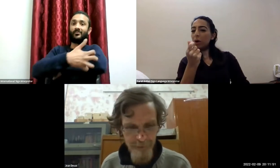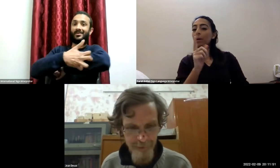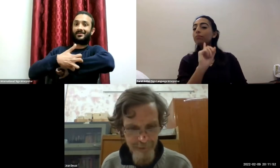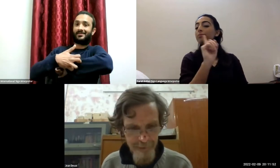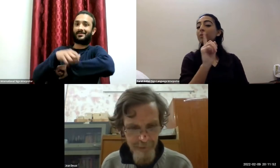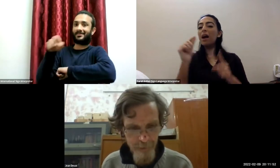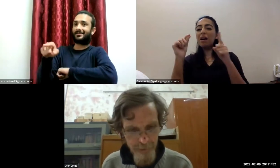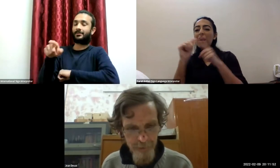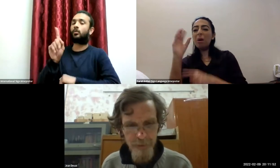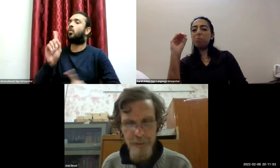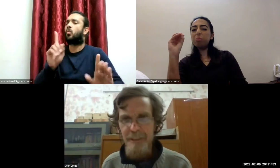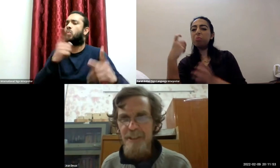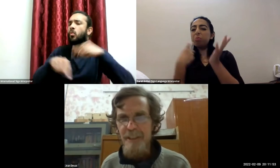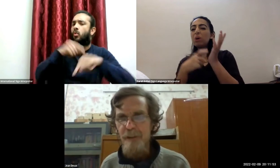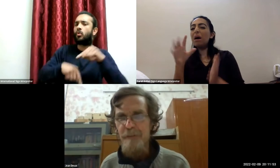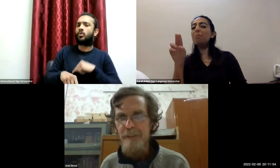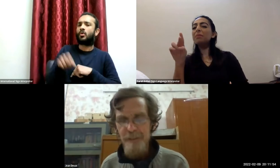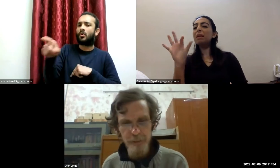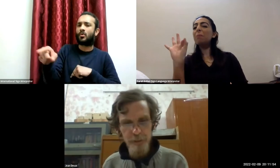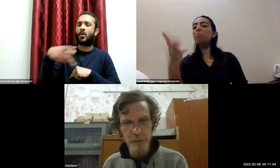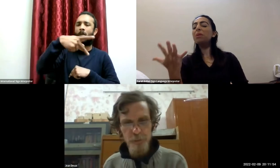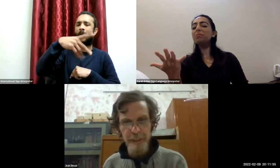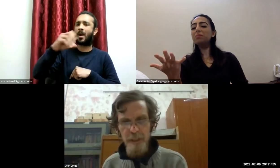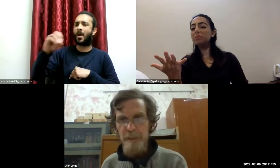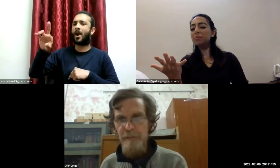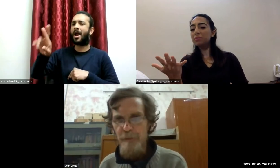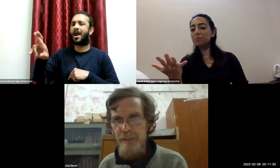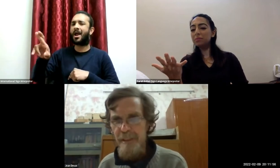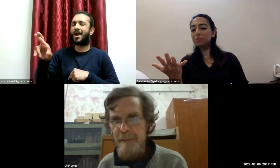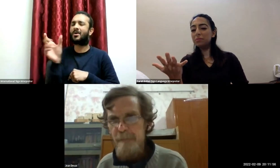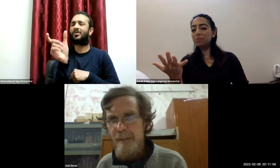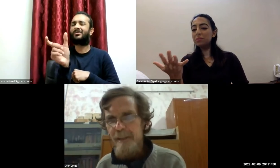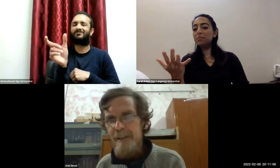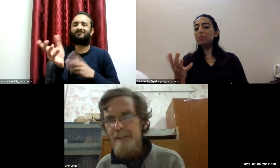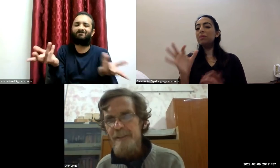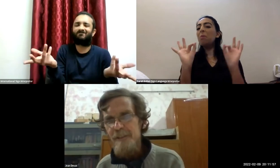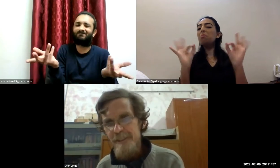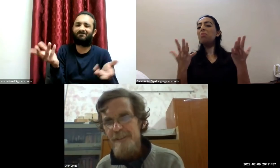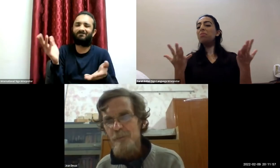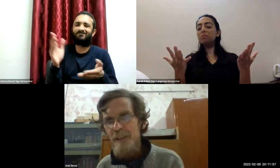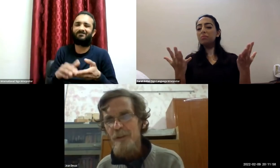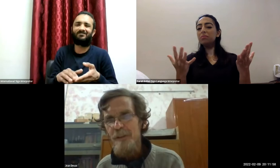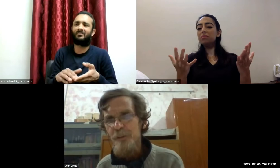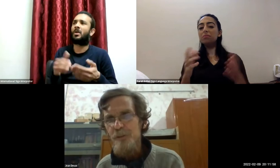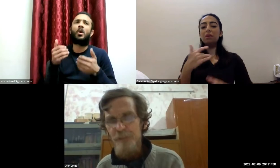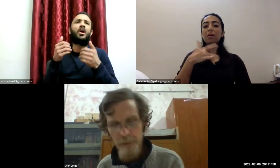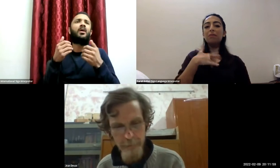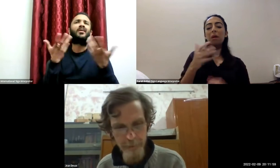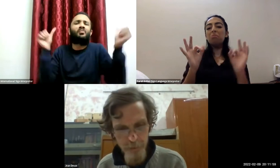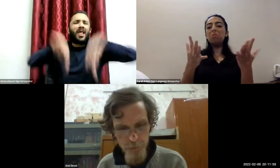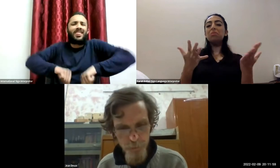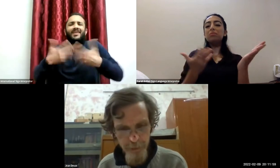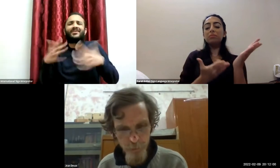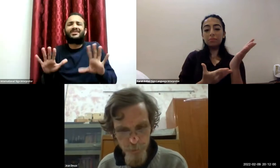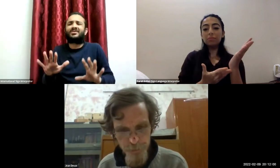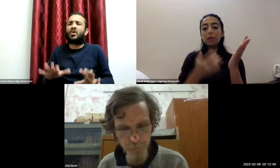but rather it's a tongue-in-cheek reference to the economics of poverty and that is the sense in which i will use the term